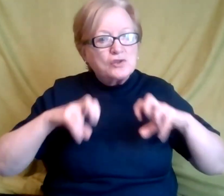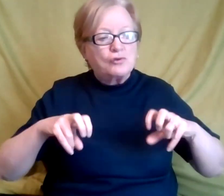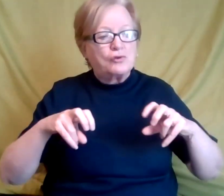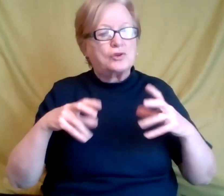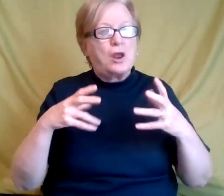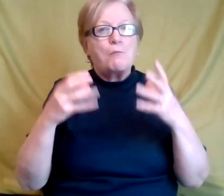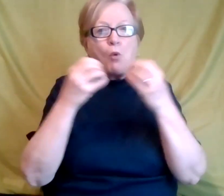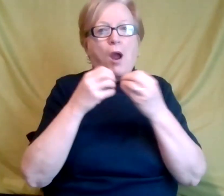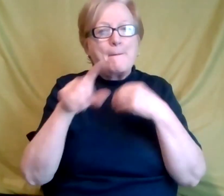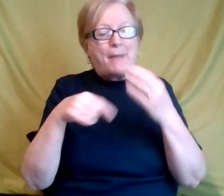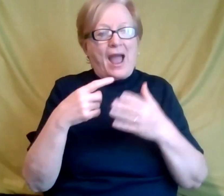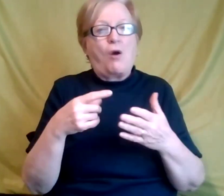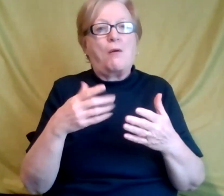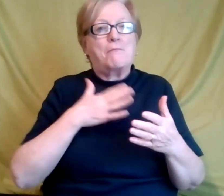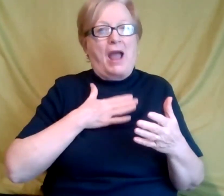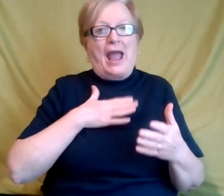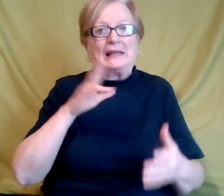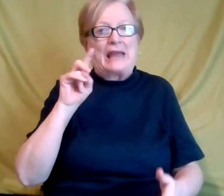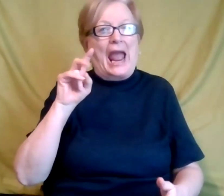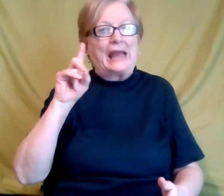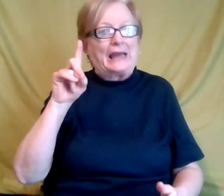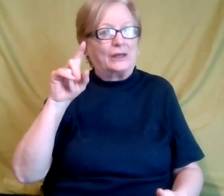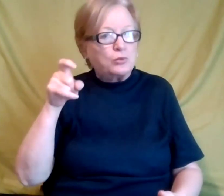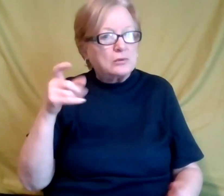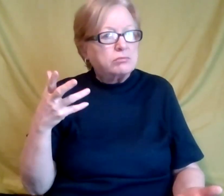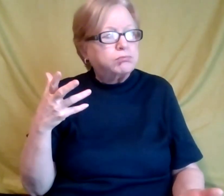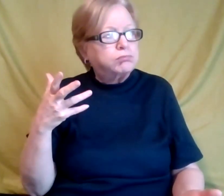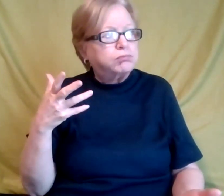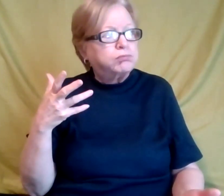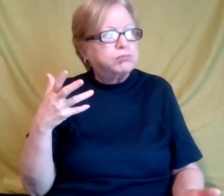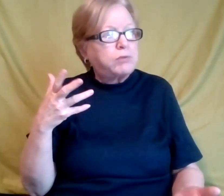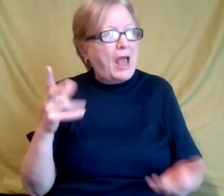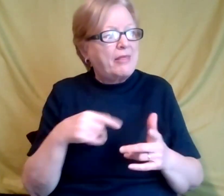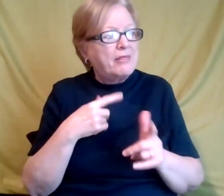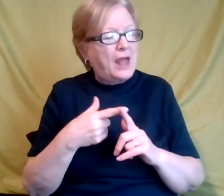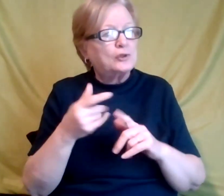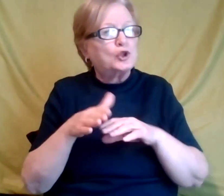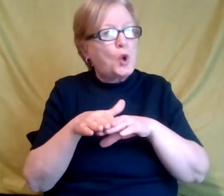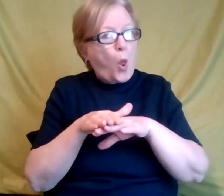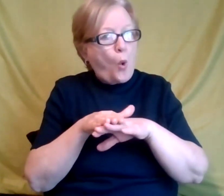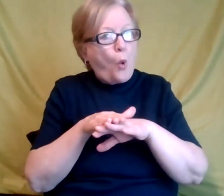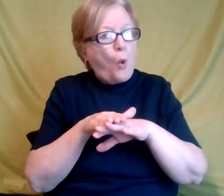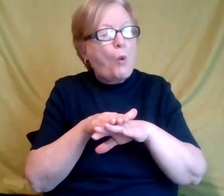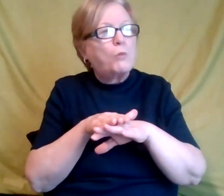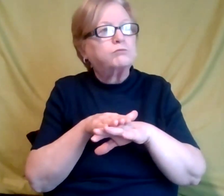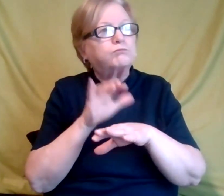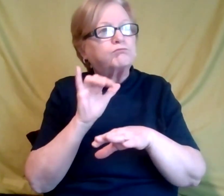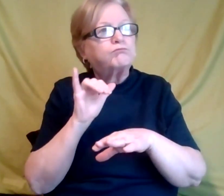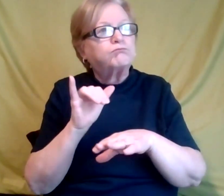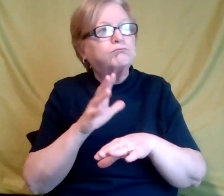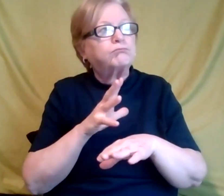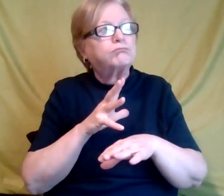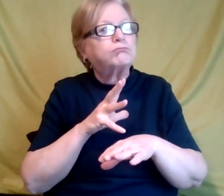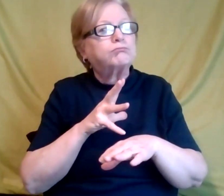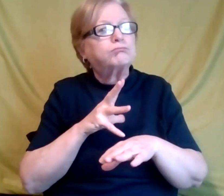and so by doing that, it slowly, the acceptance came, I accepted myself,